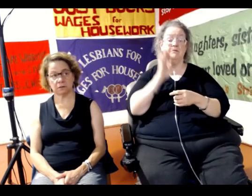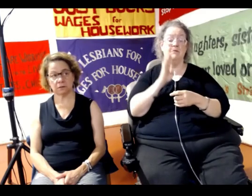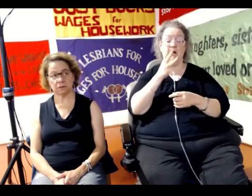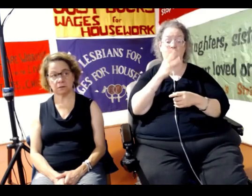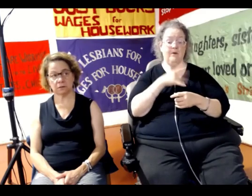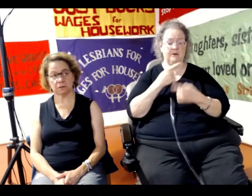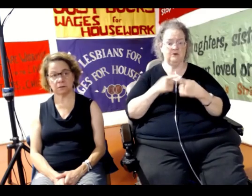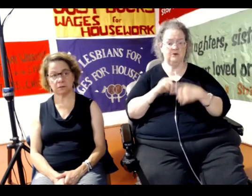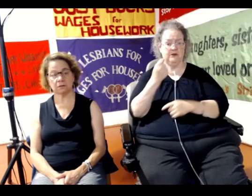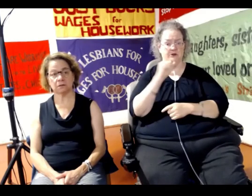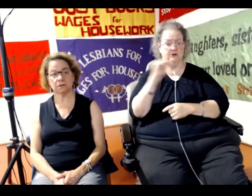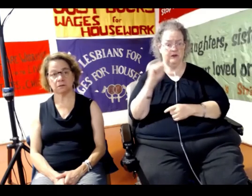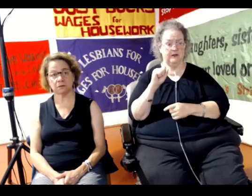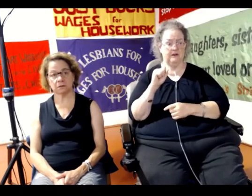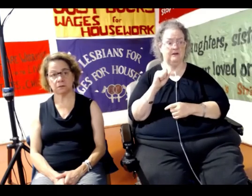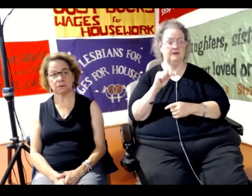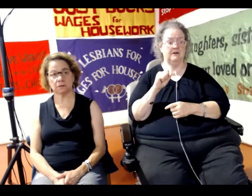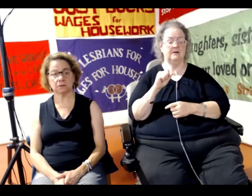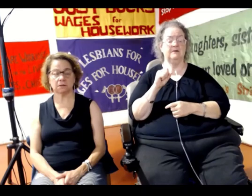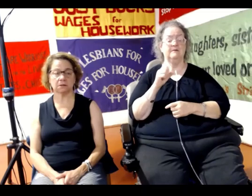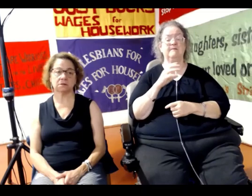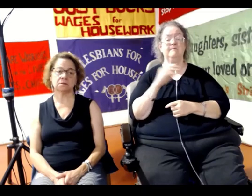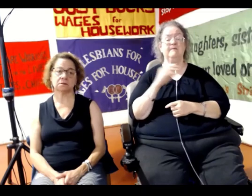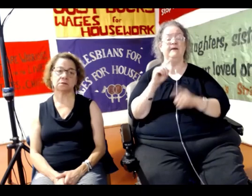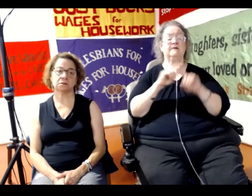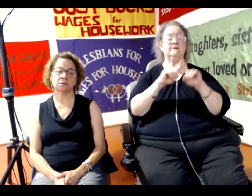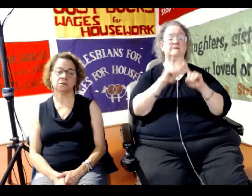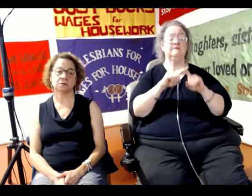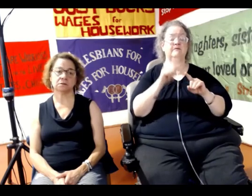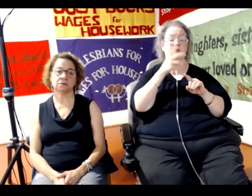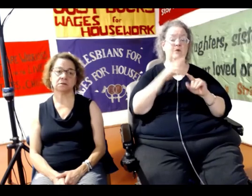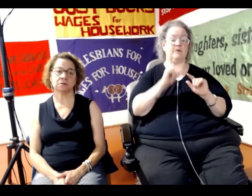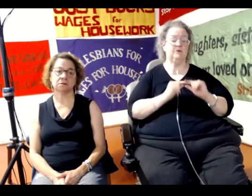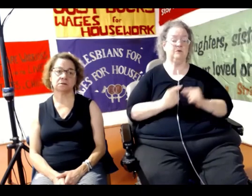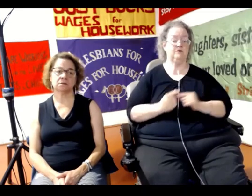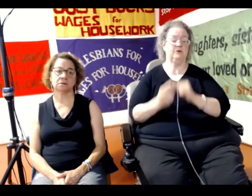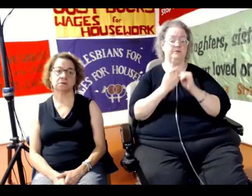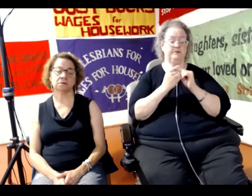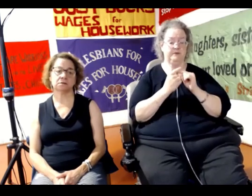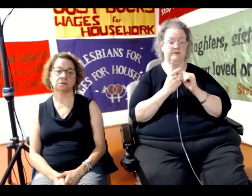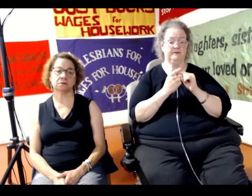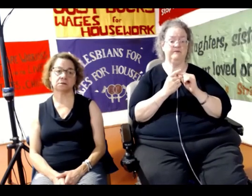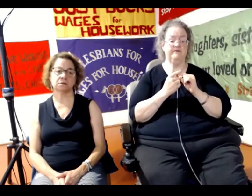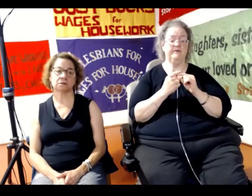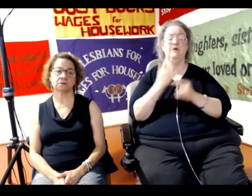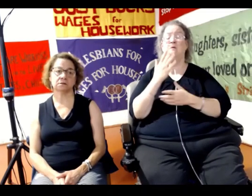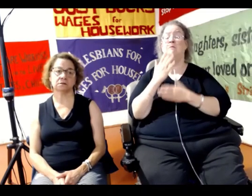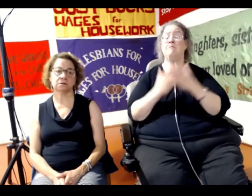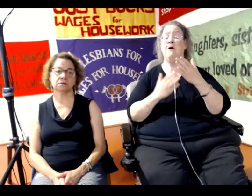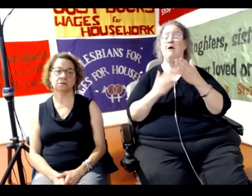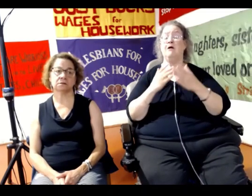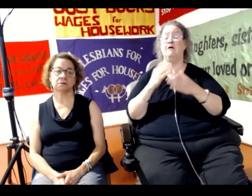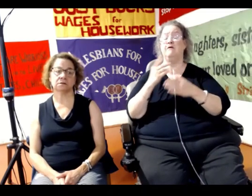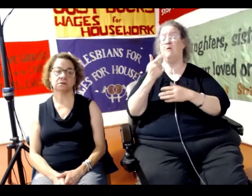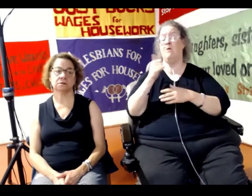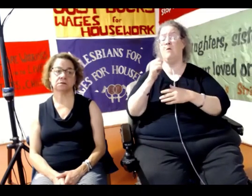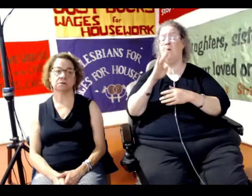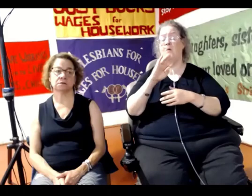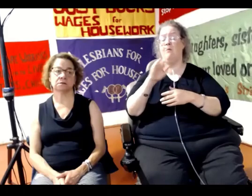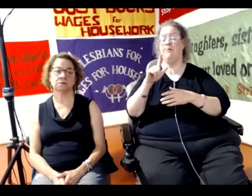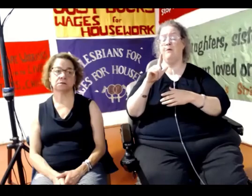and all Africa women's group. And as part of the global women against deportations.